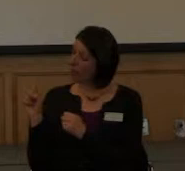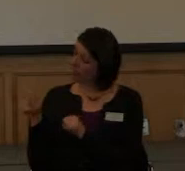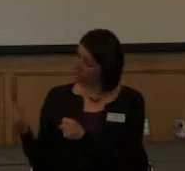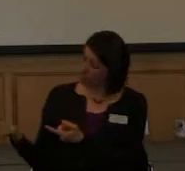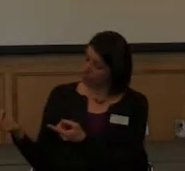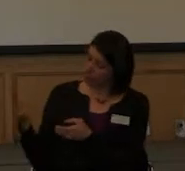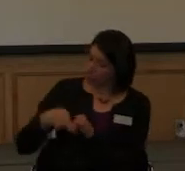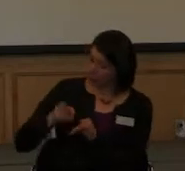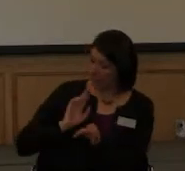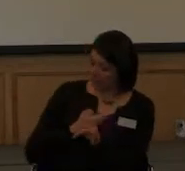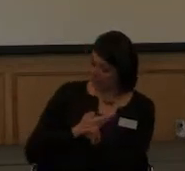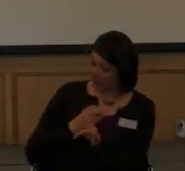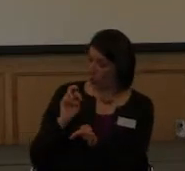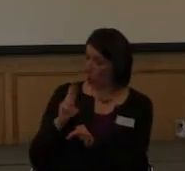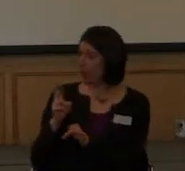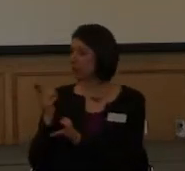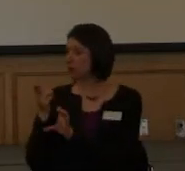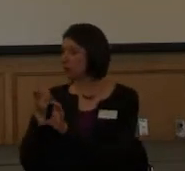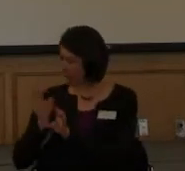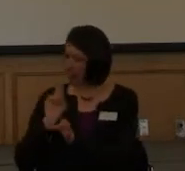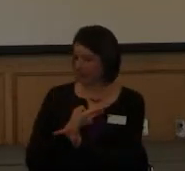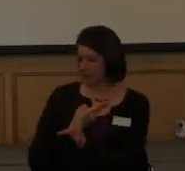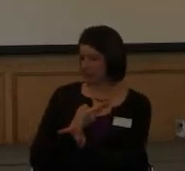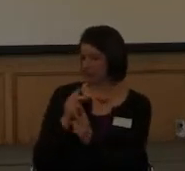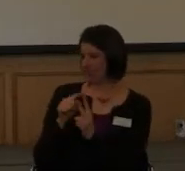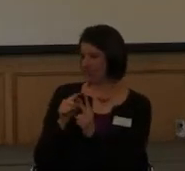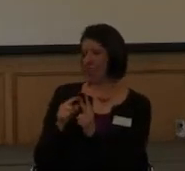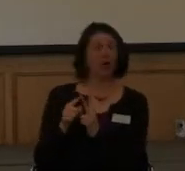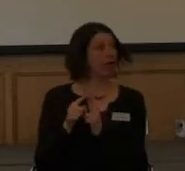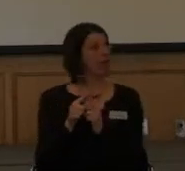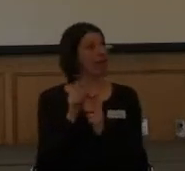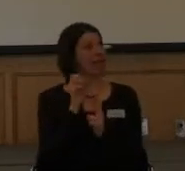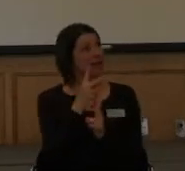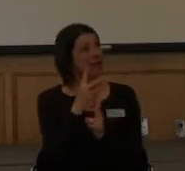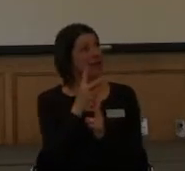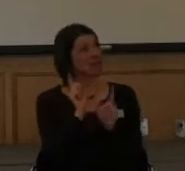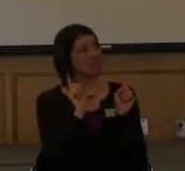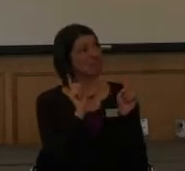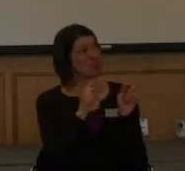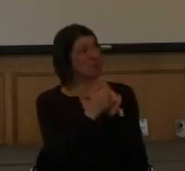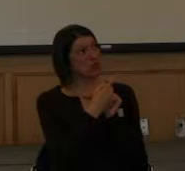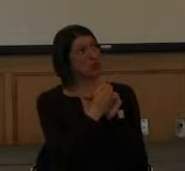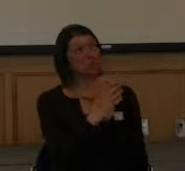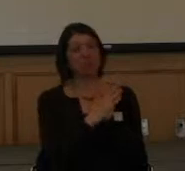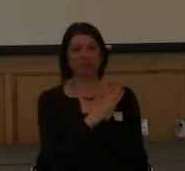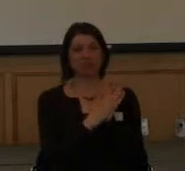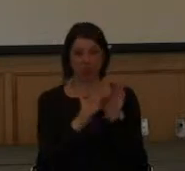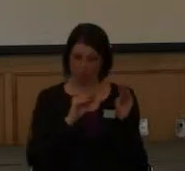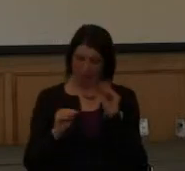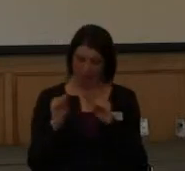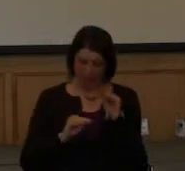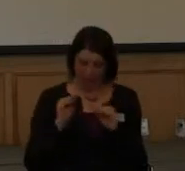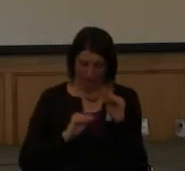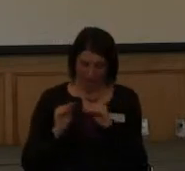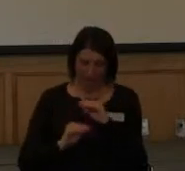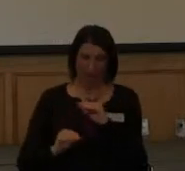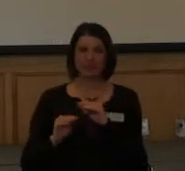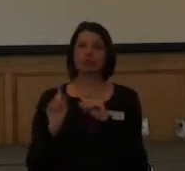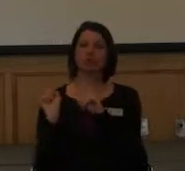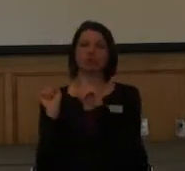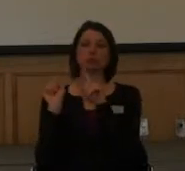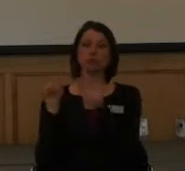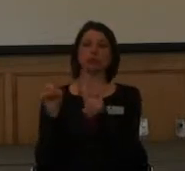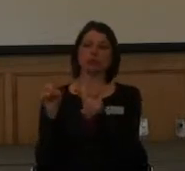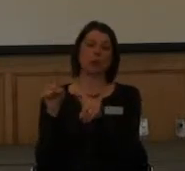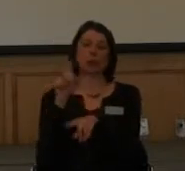with us or you can come with us. Okay. So I'll go with you. We packed up. We headed for Memphis.